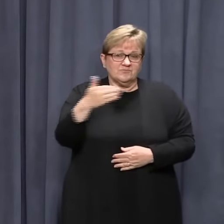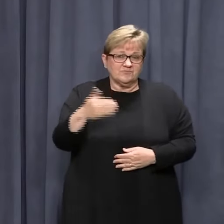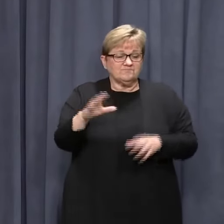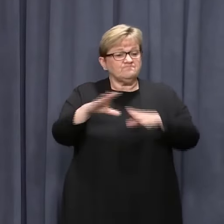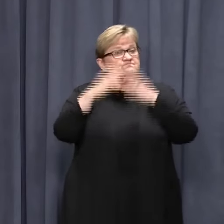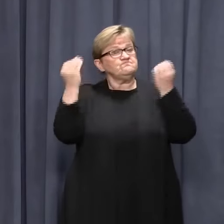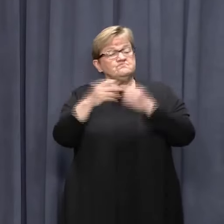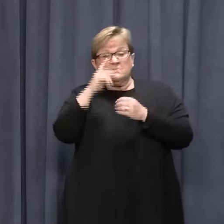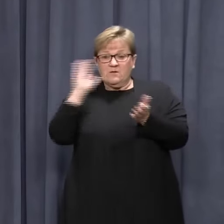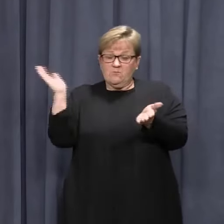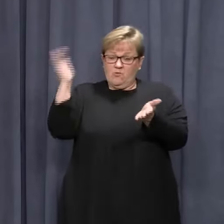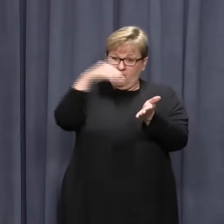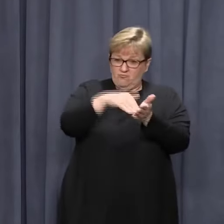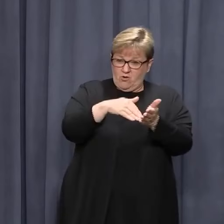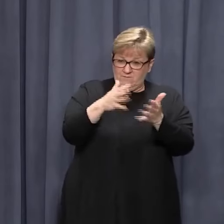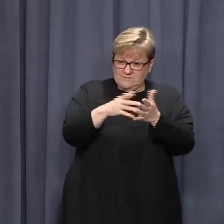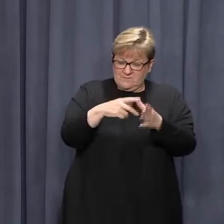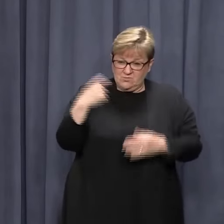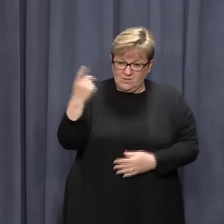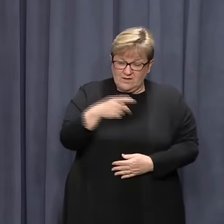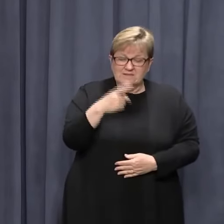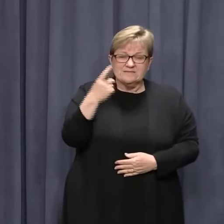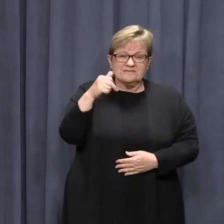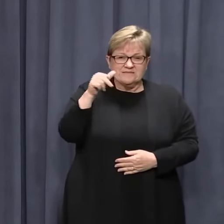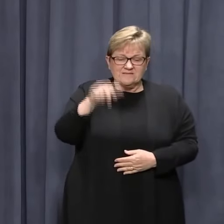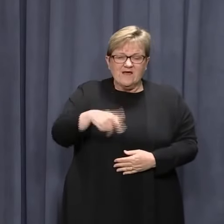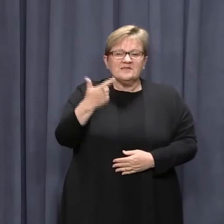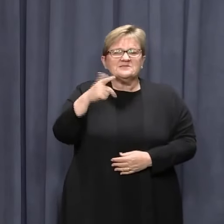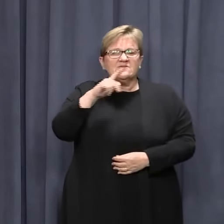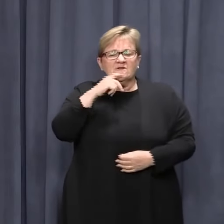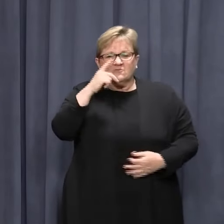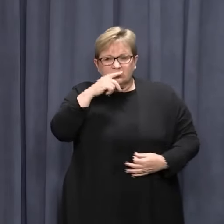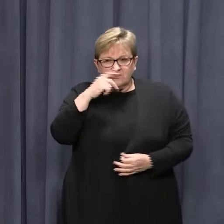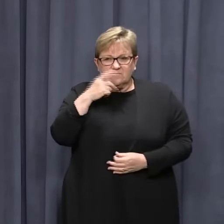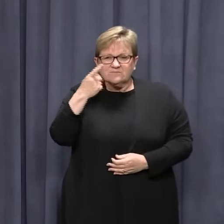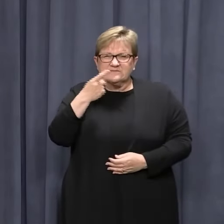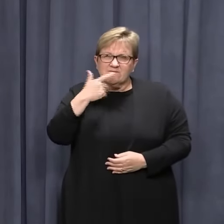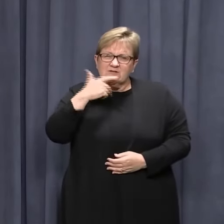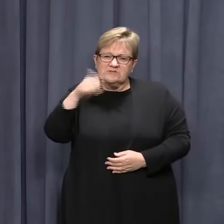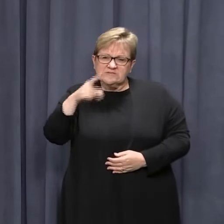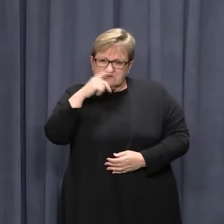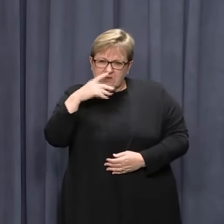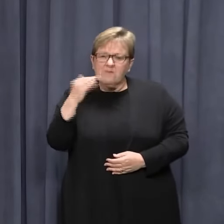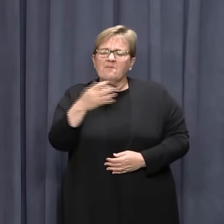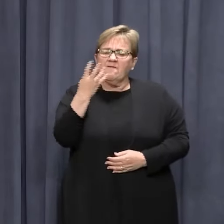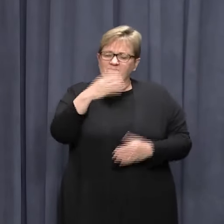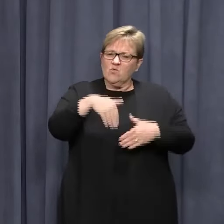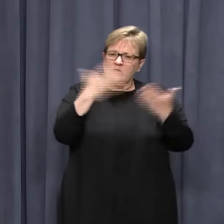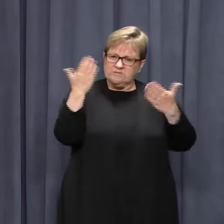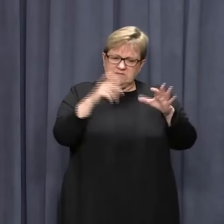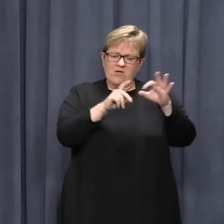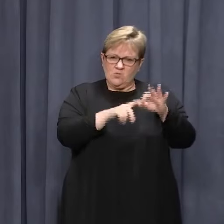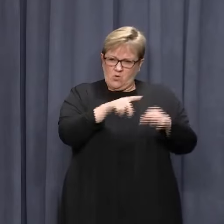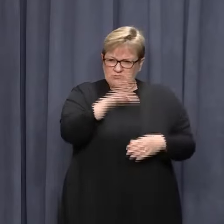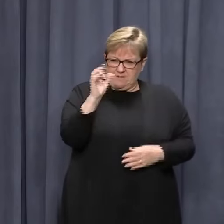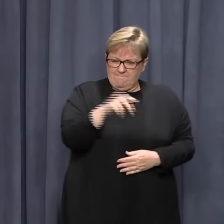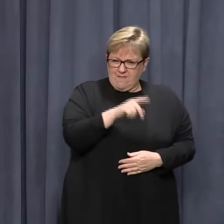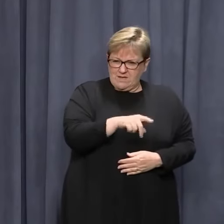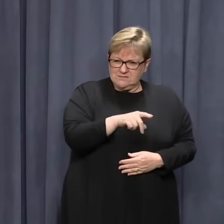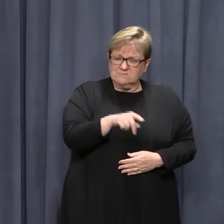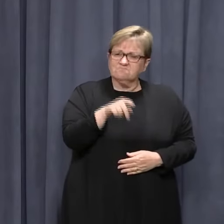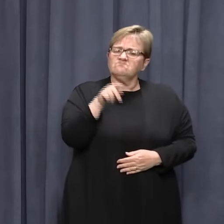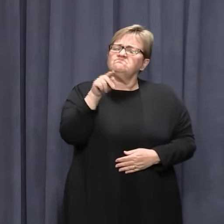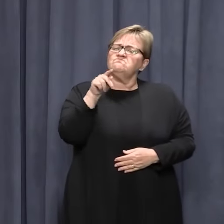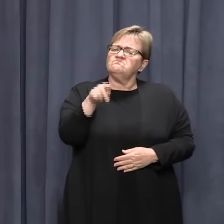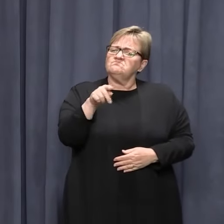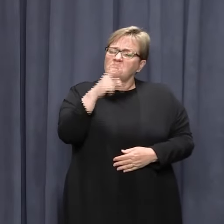total arrivals, 6,670 people have been required to self-quarantine for 14 days. These have been